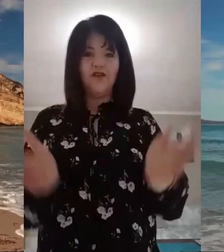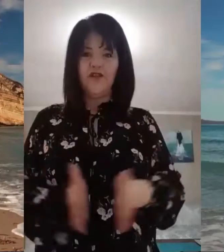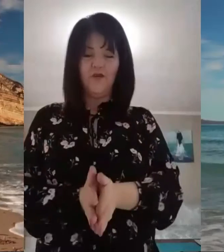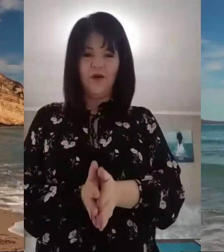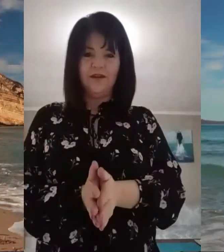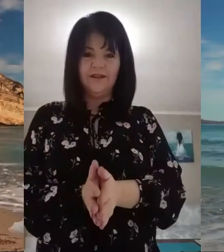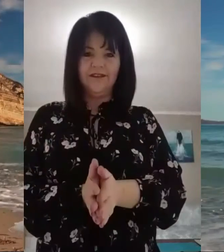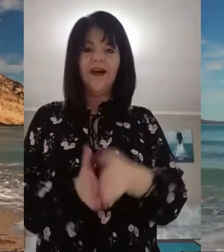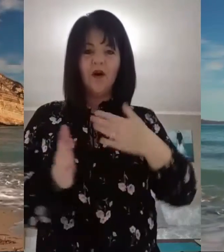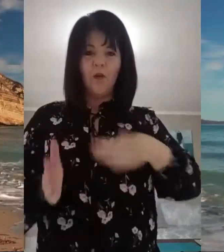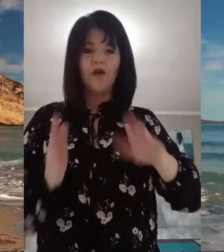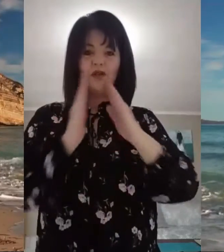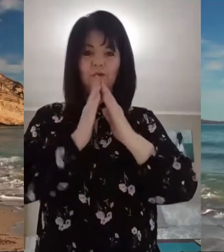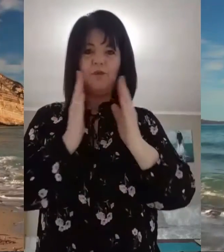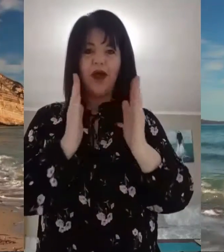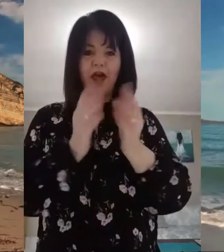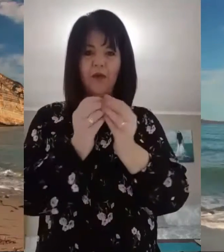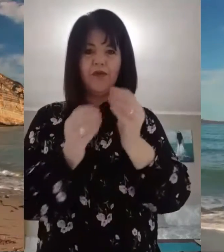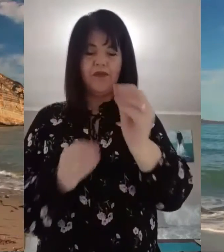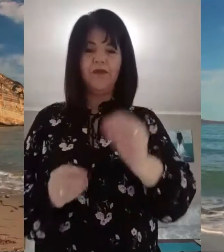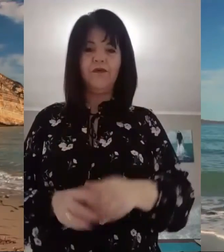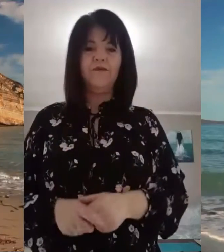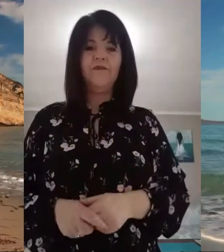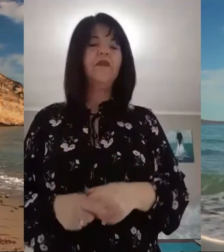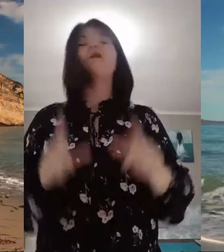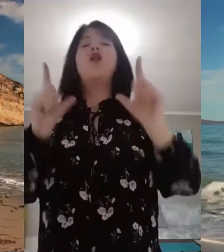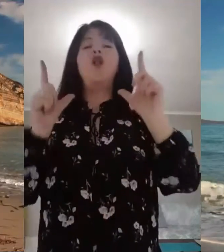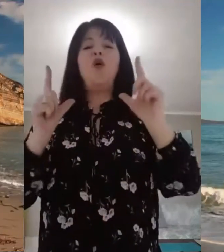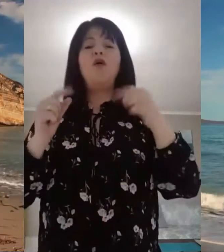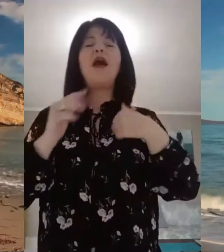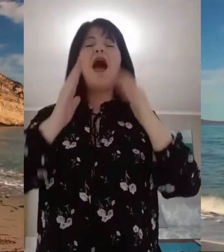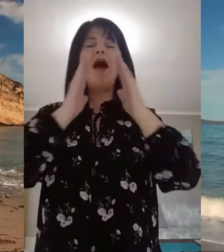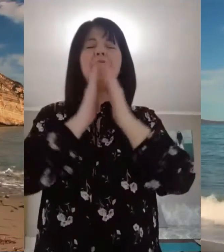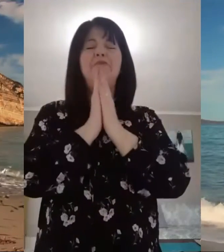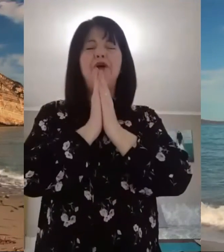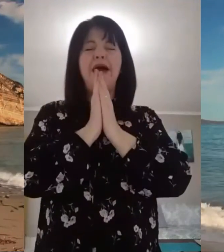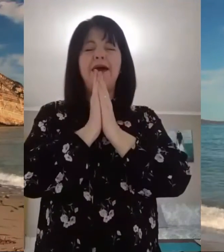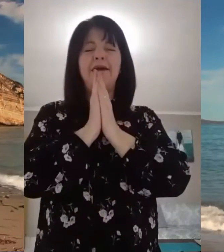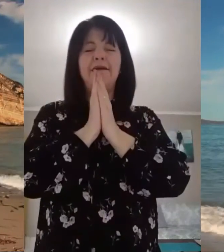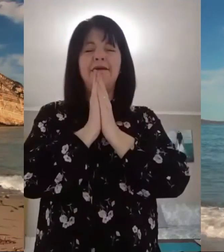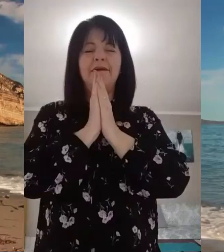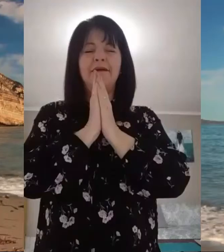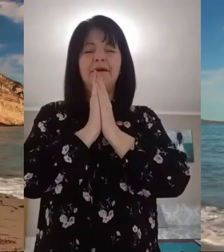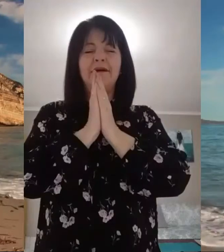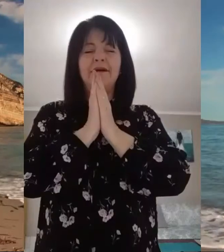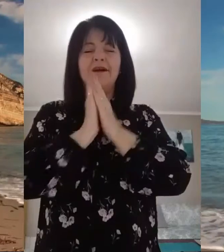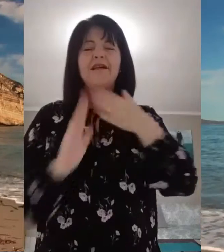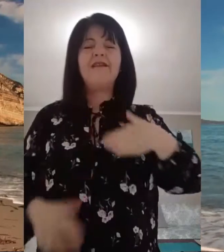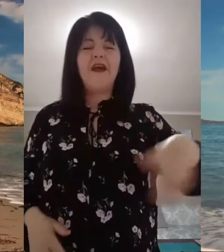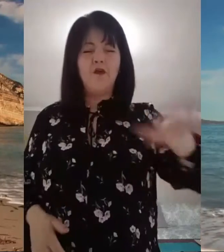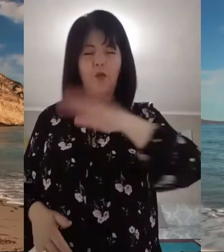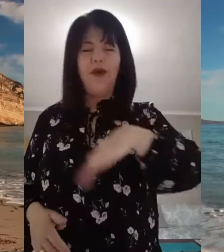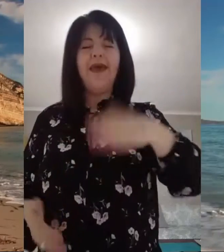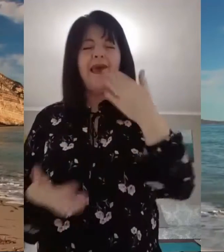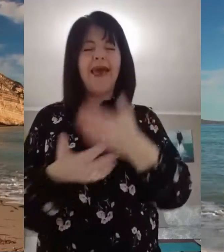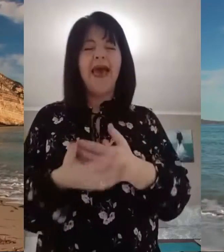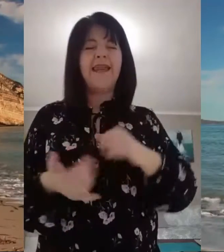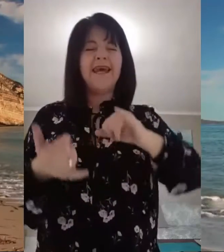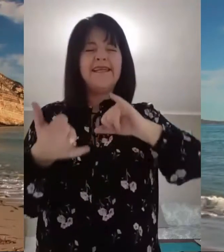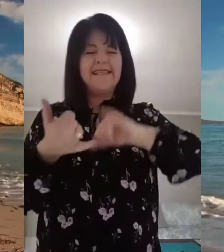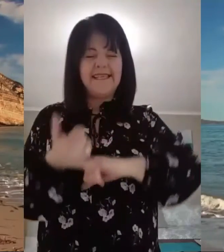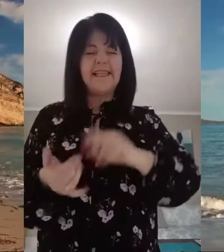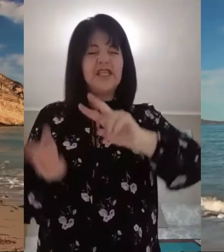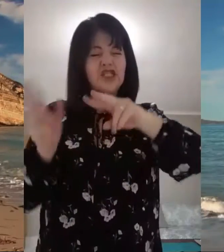not on the world. I want to pray with you. Lord, I pray that we